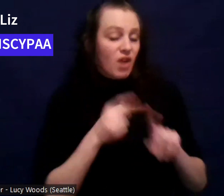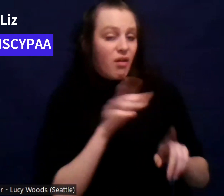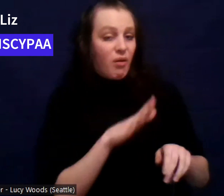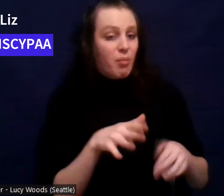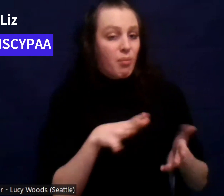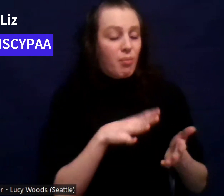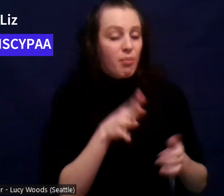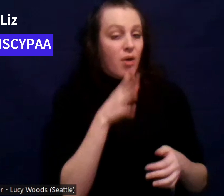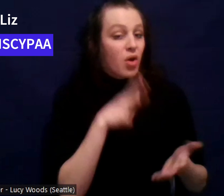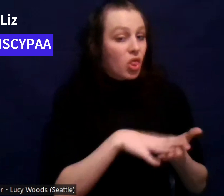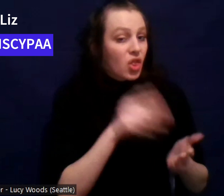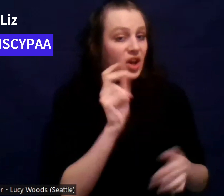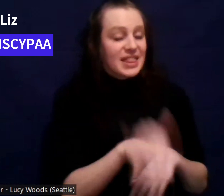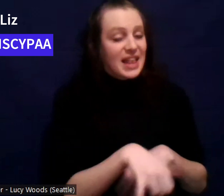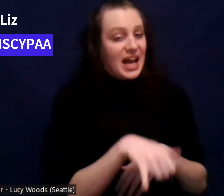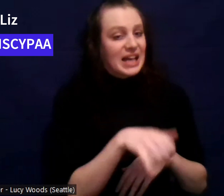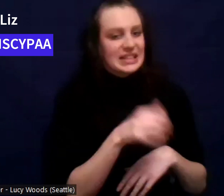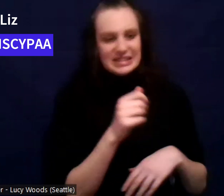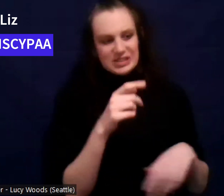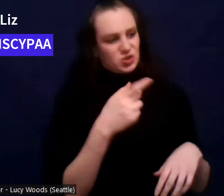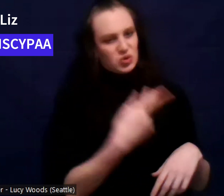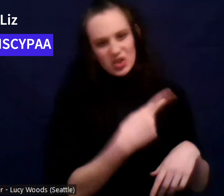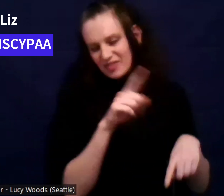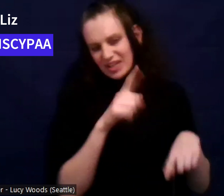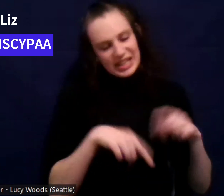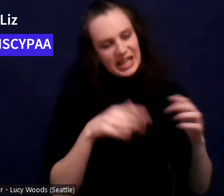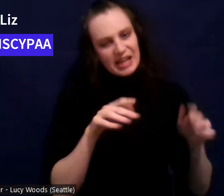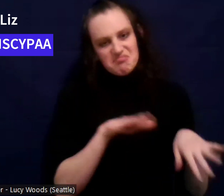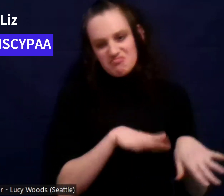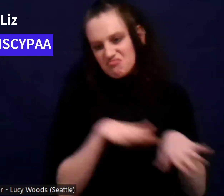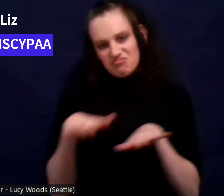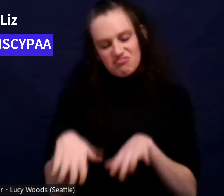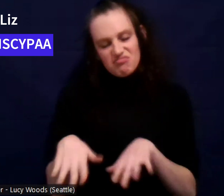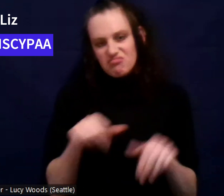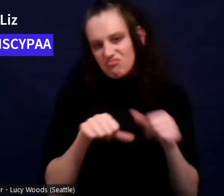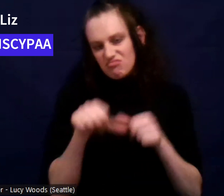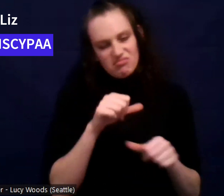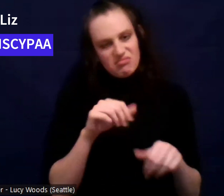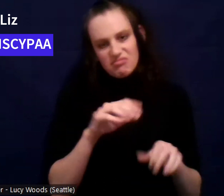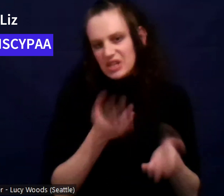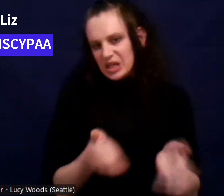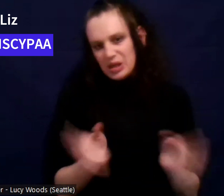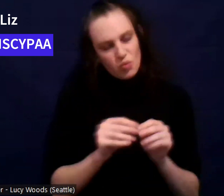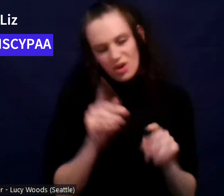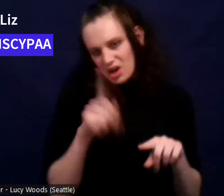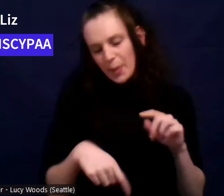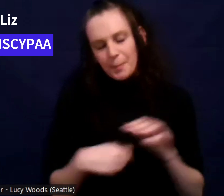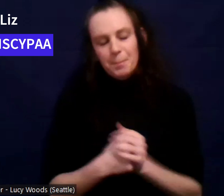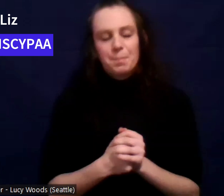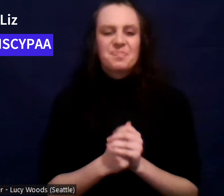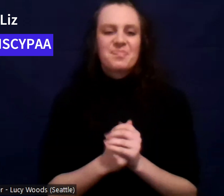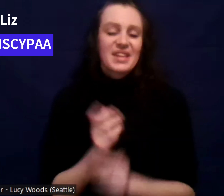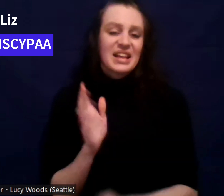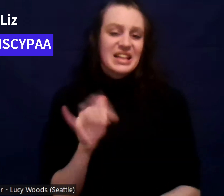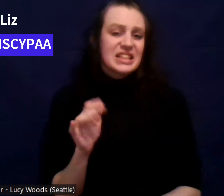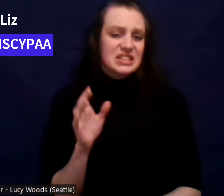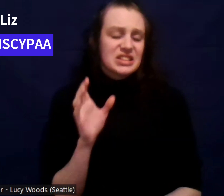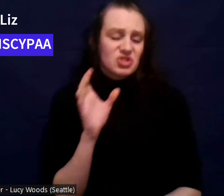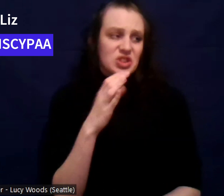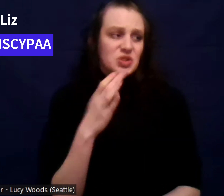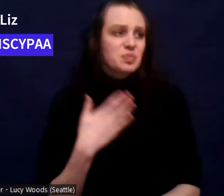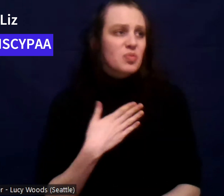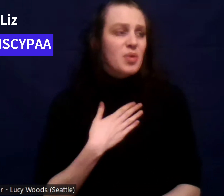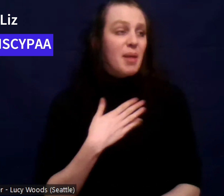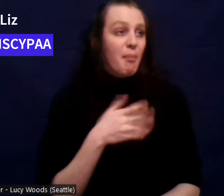also like my, it was a weird dynamic because my mom, when I was born, I'm younger, was like,